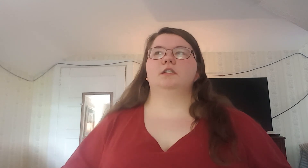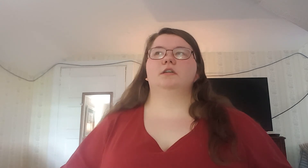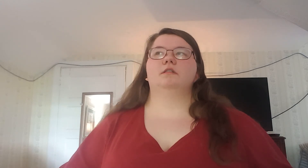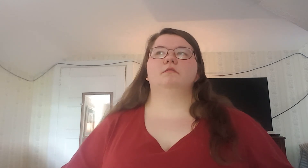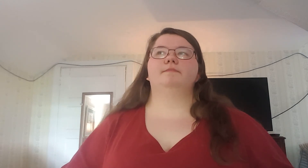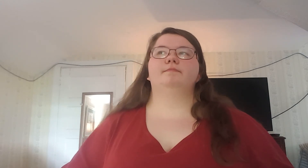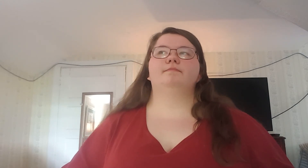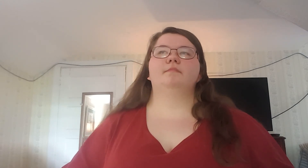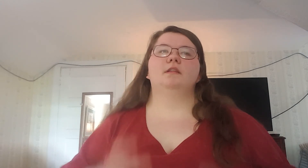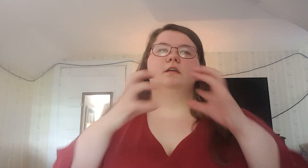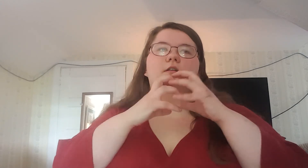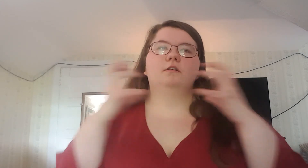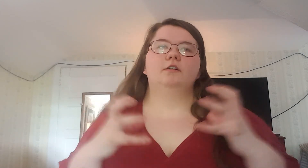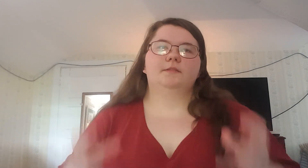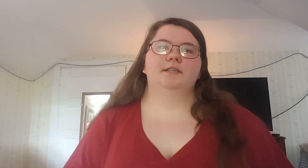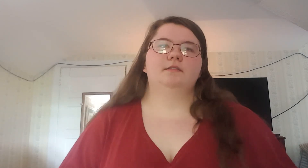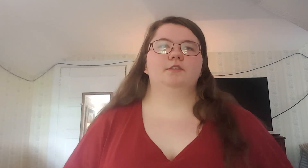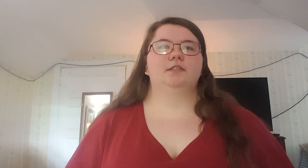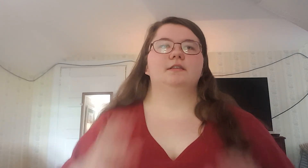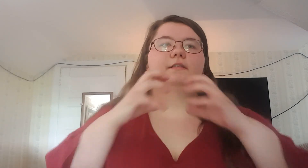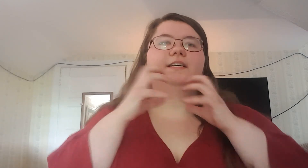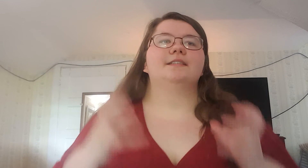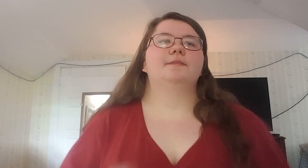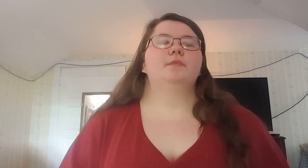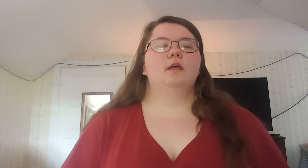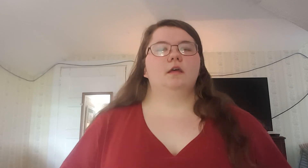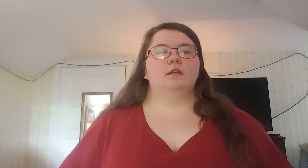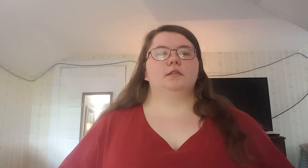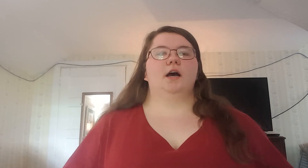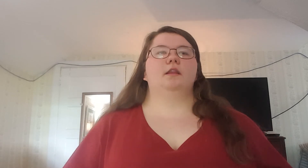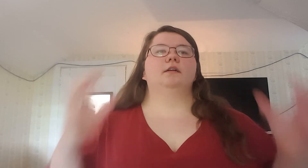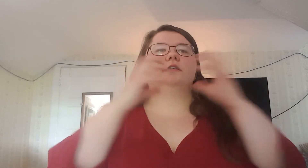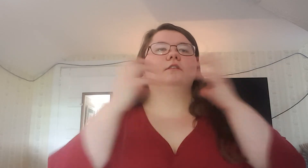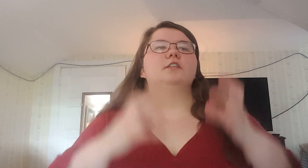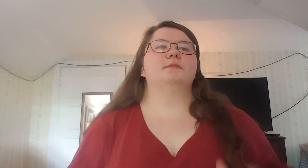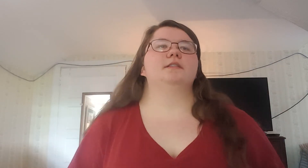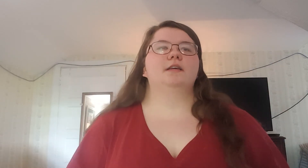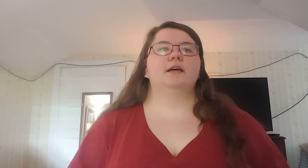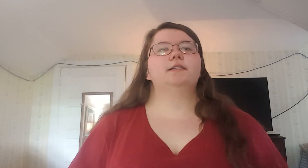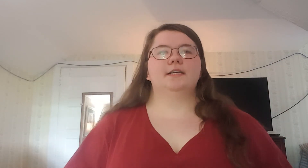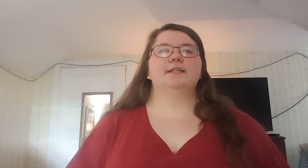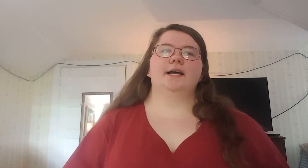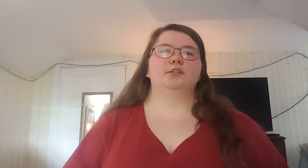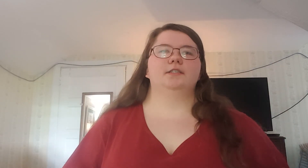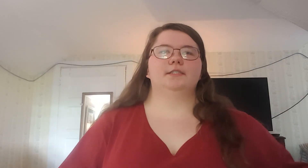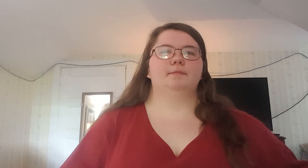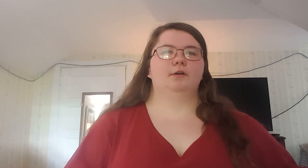Christmas? Which is Santa. So, how long till Christmas? And say it's actually December